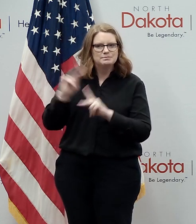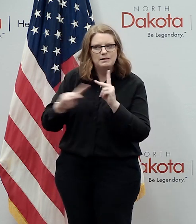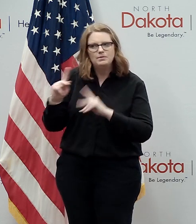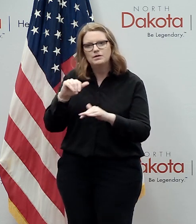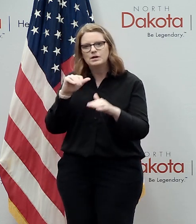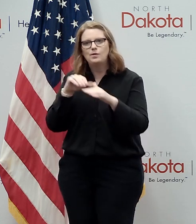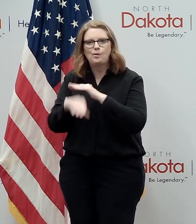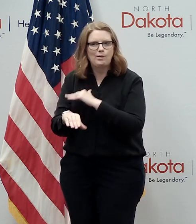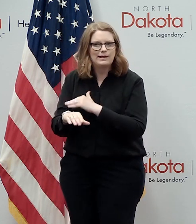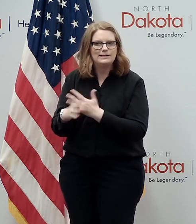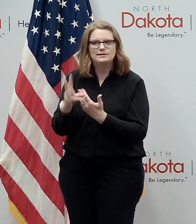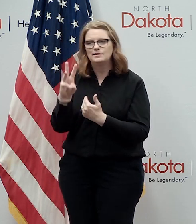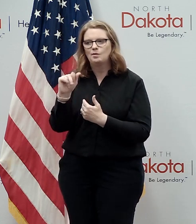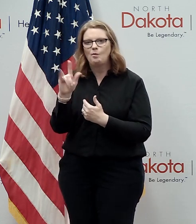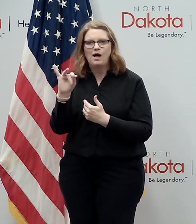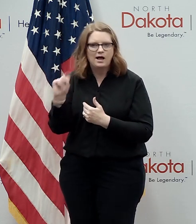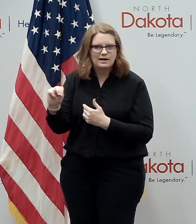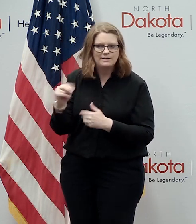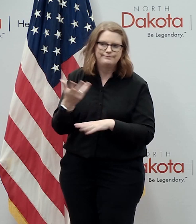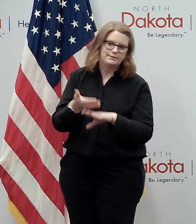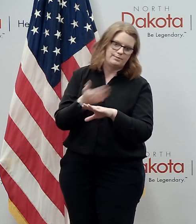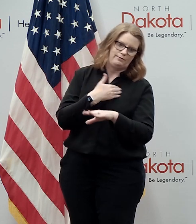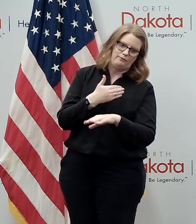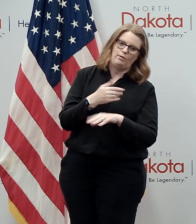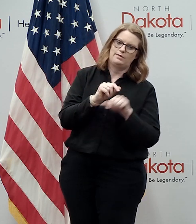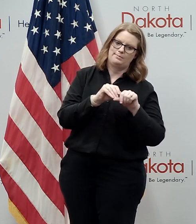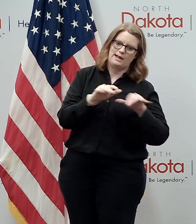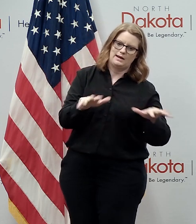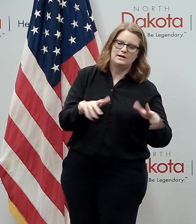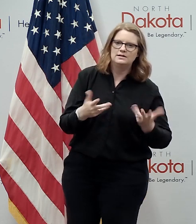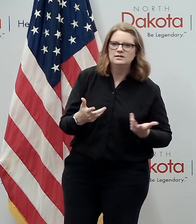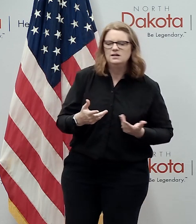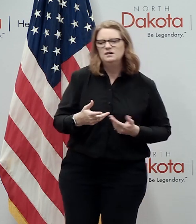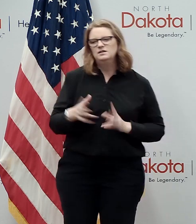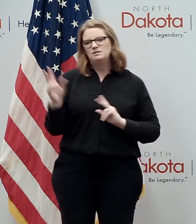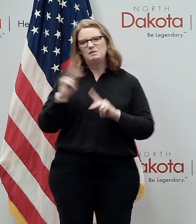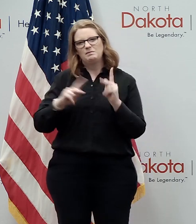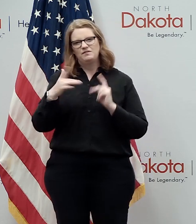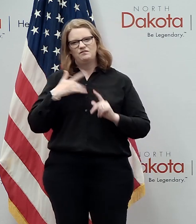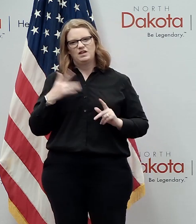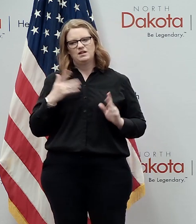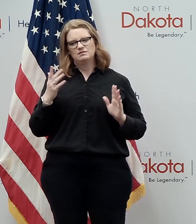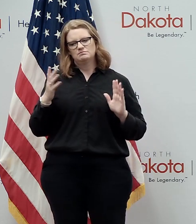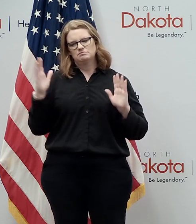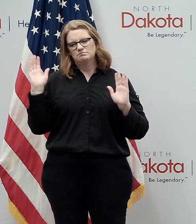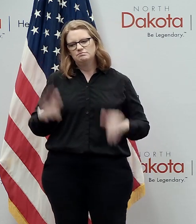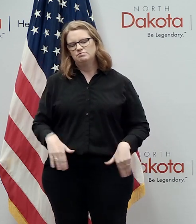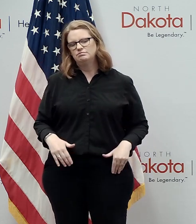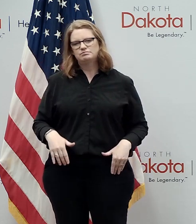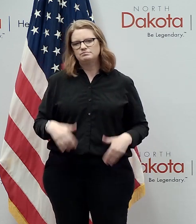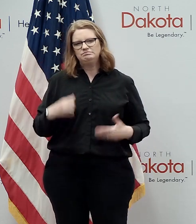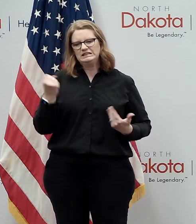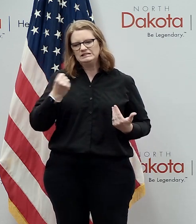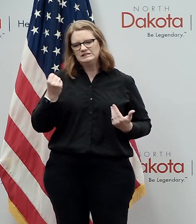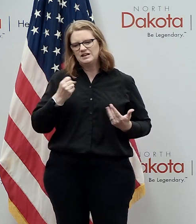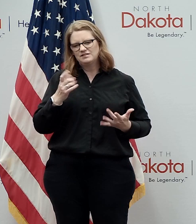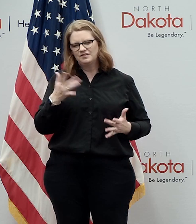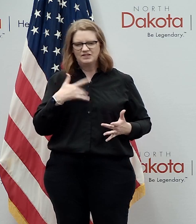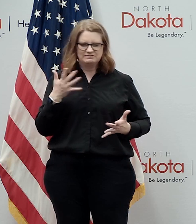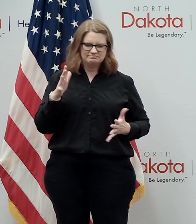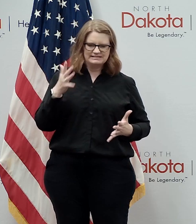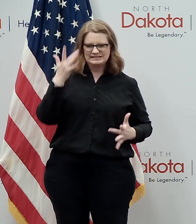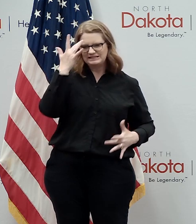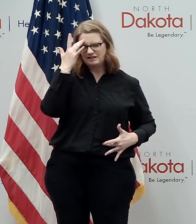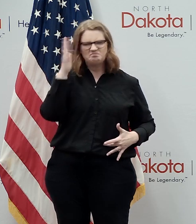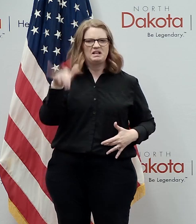that's been around since before the pandemic a lot of people they don't feel on a weekend they don't feel well they wait till monday morning to go in same thing